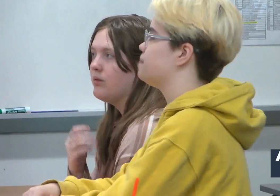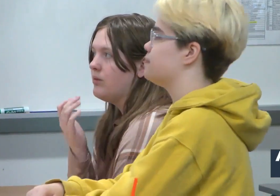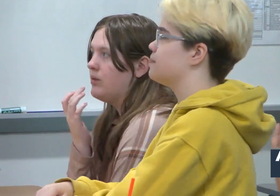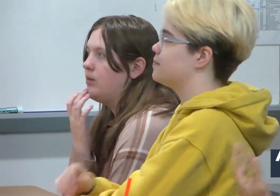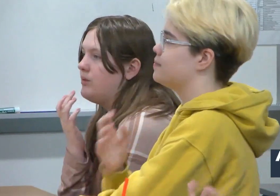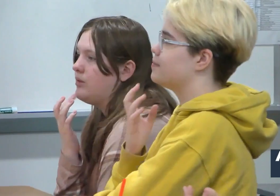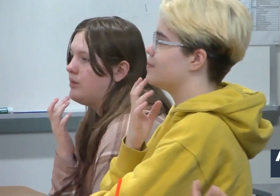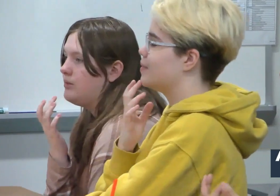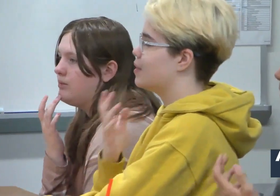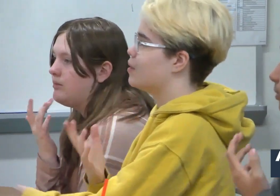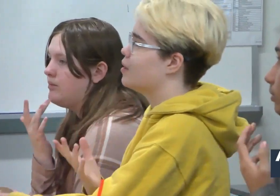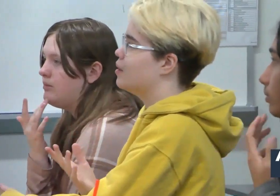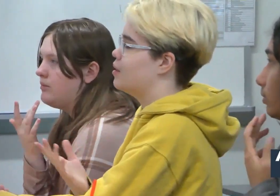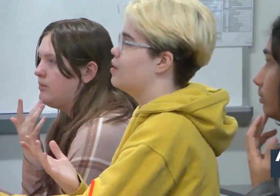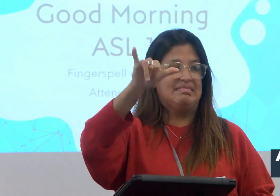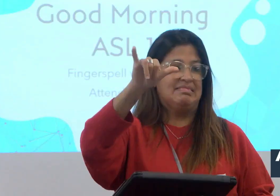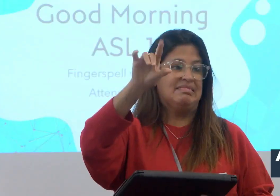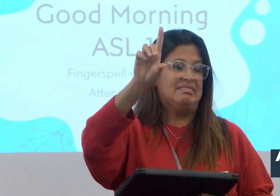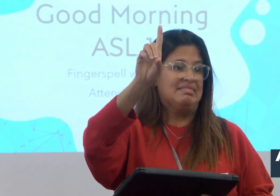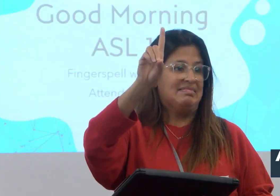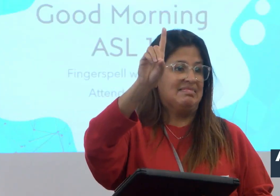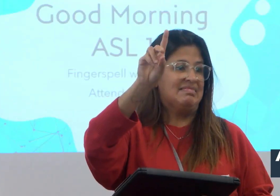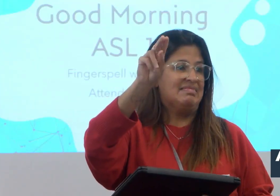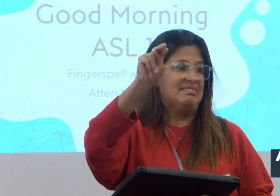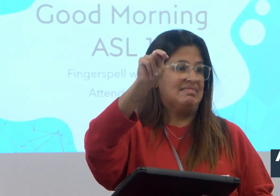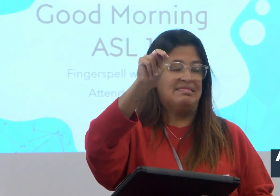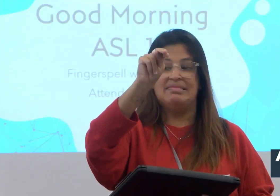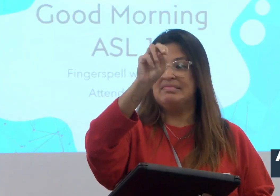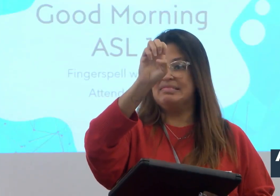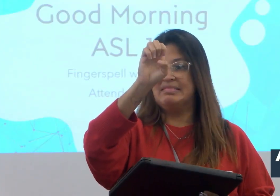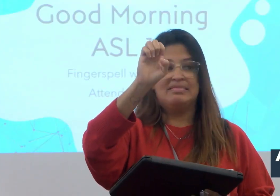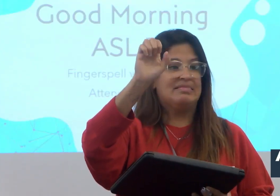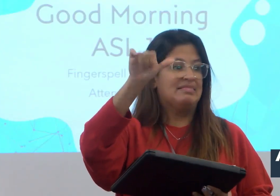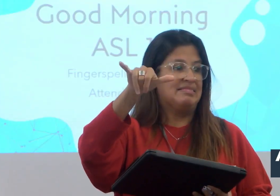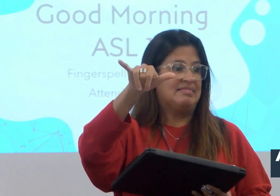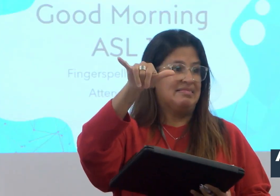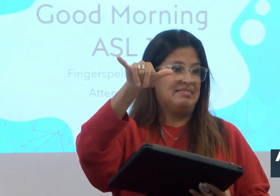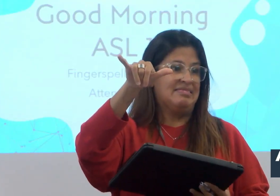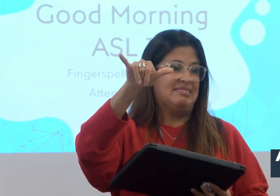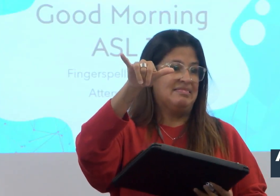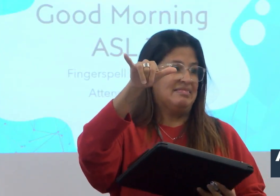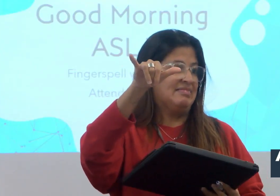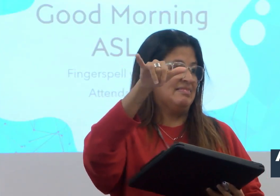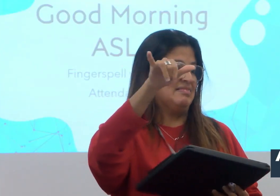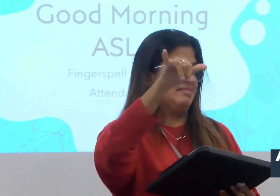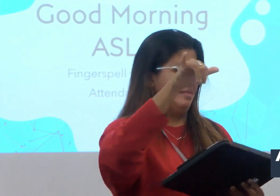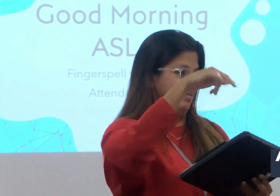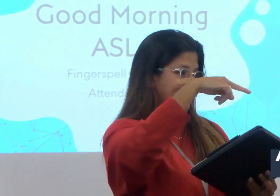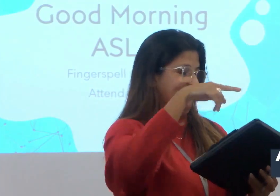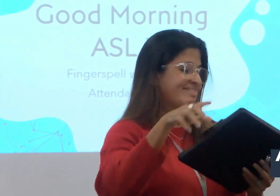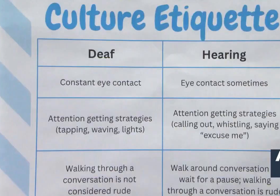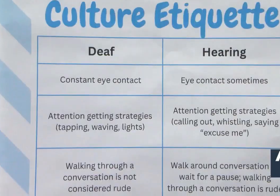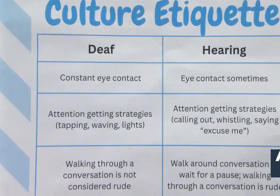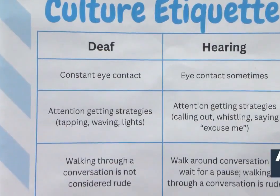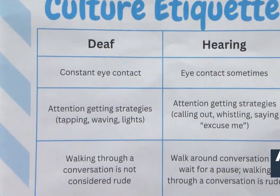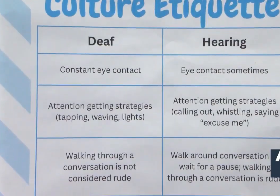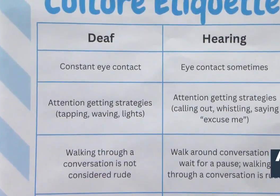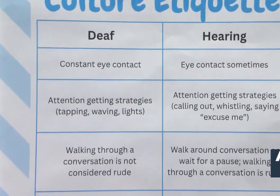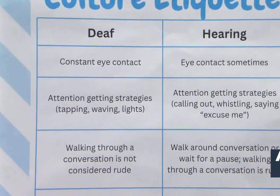of students engaged and watching their teacher. These teachers are hoping their students come away from the class understanding deaf culture a little